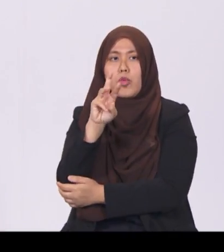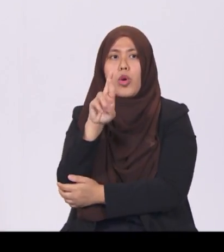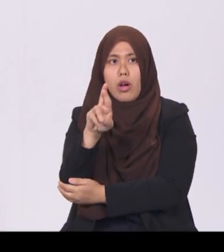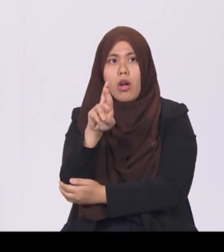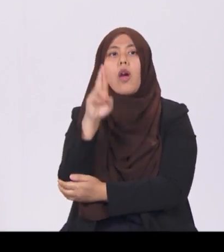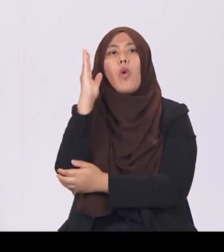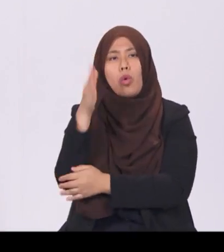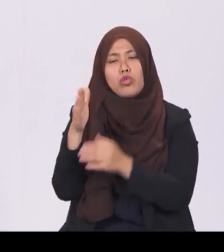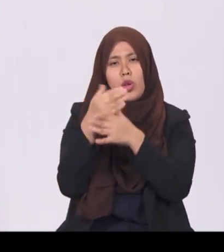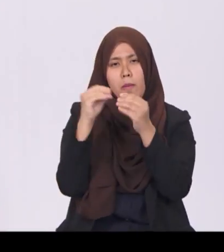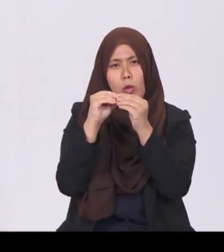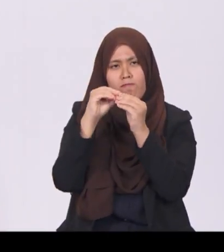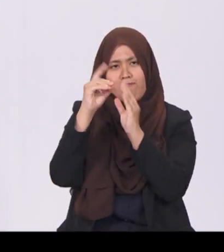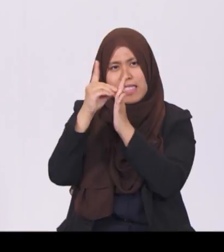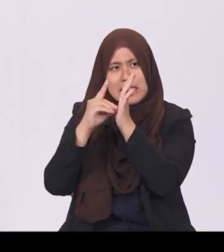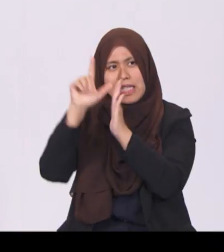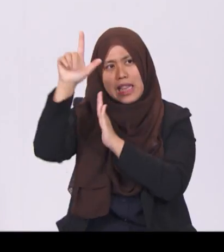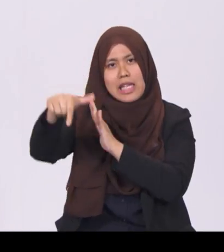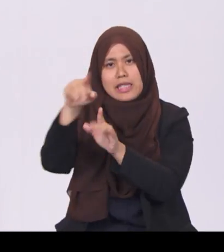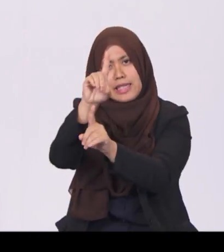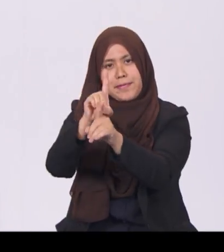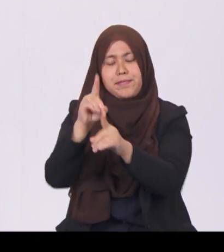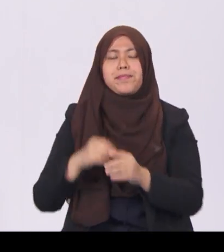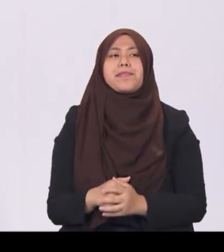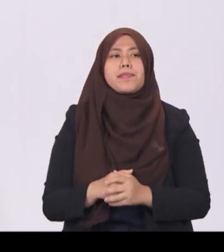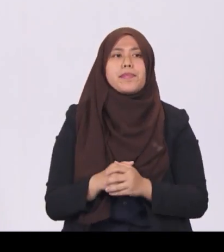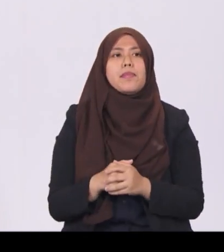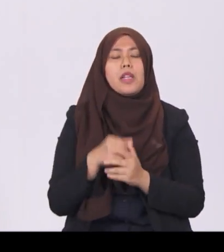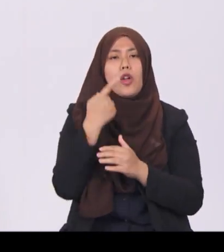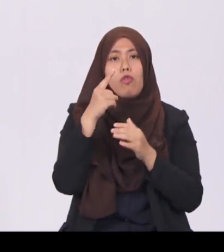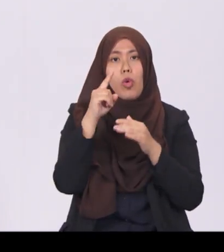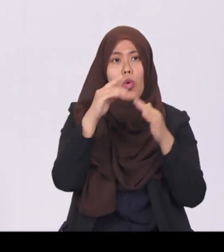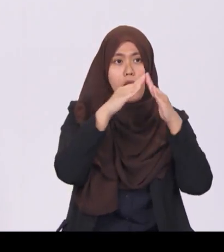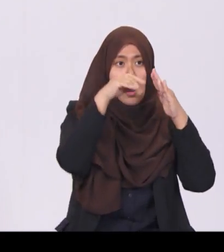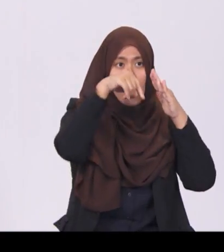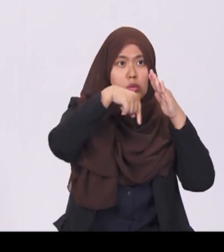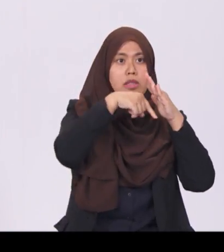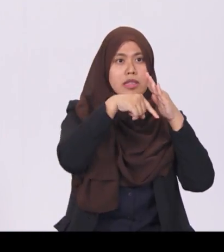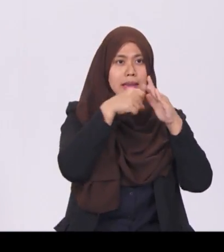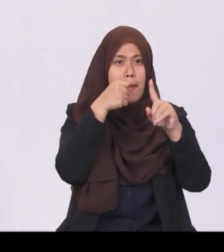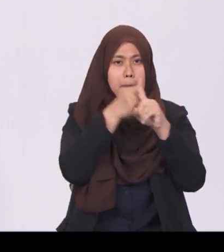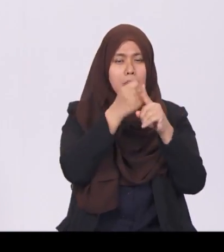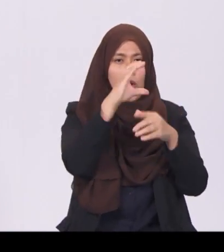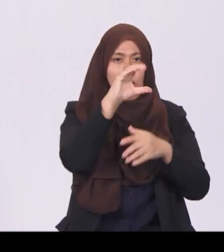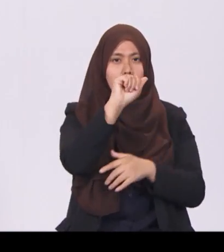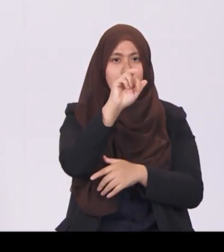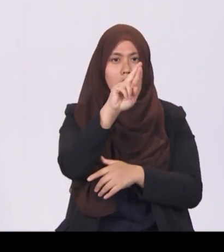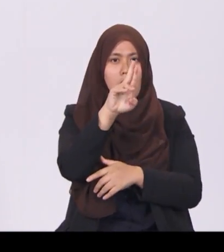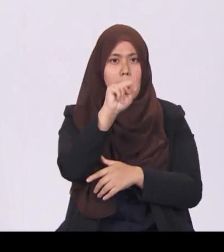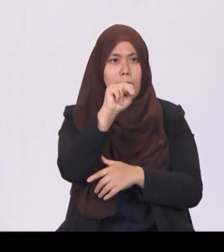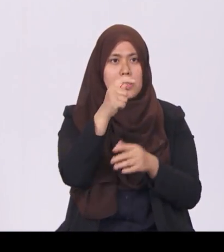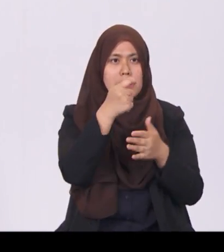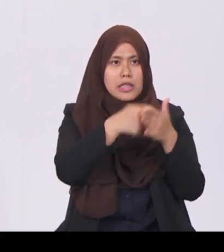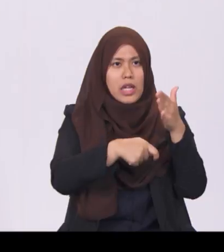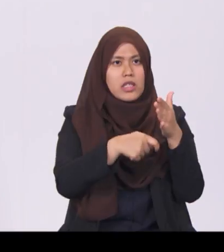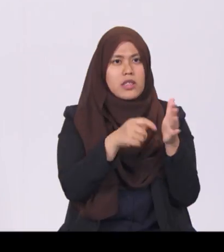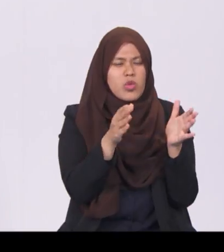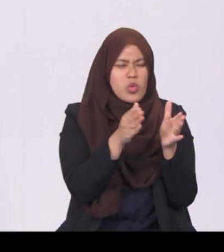For our households, the impact of the carbon tax will be small, at about 1% of total electricity